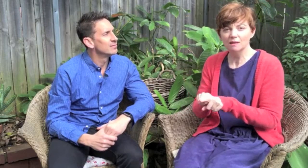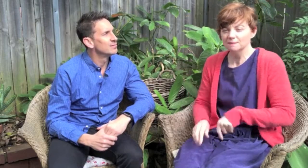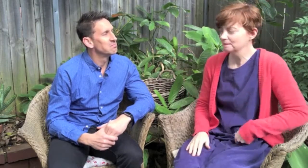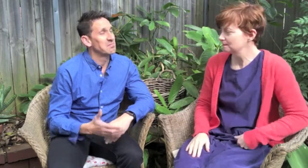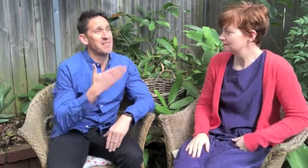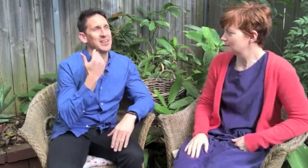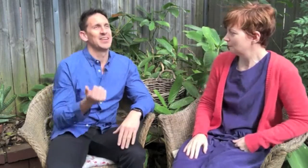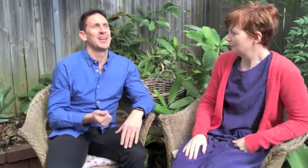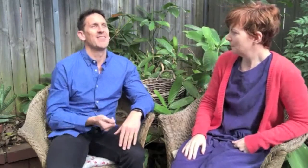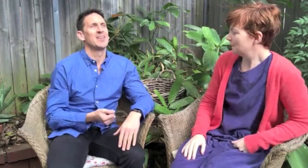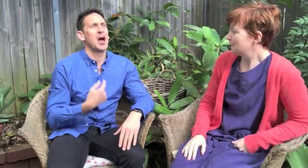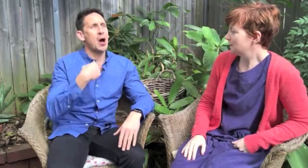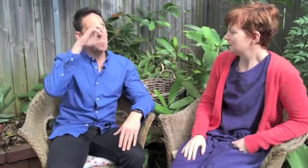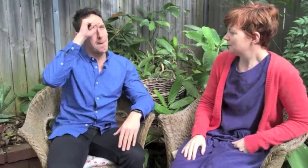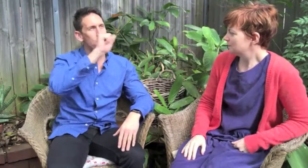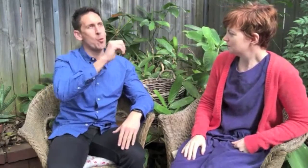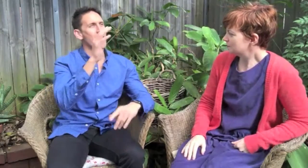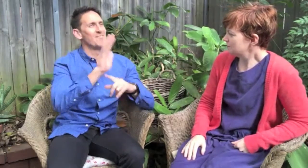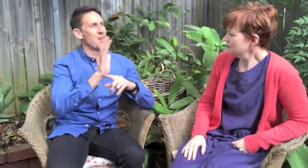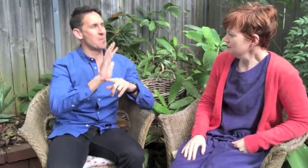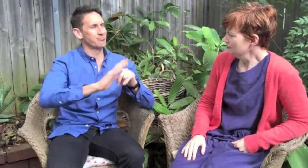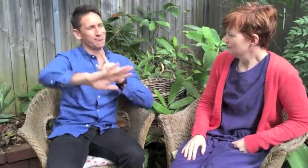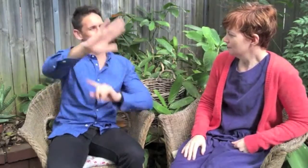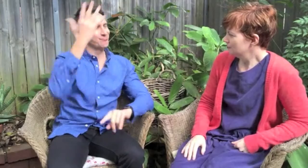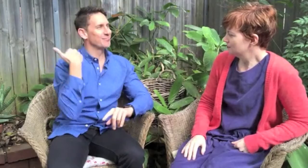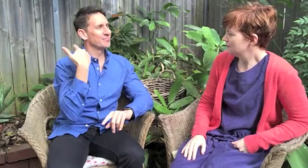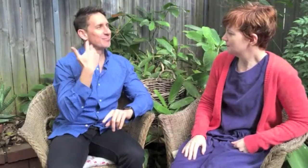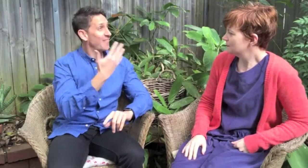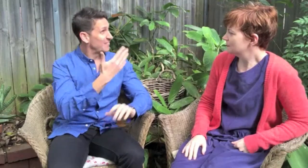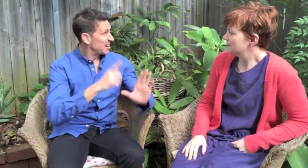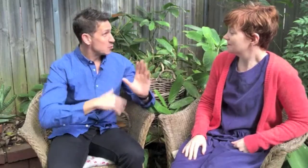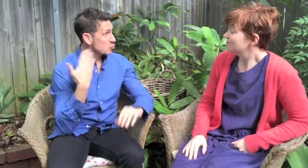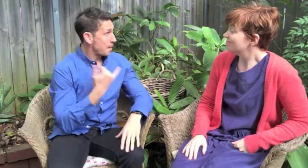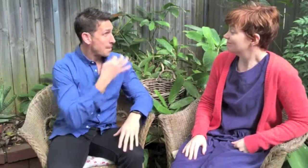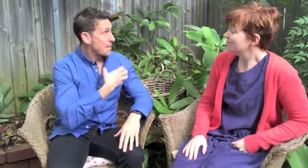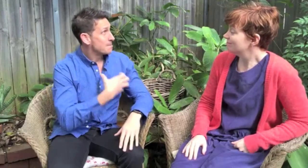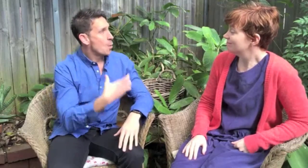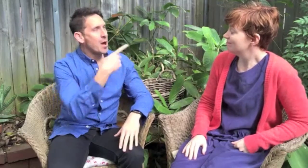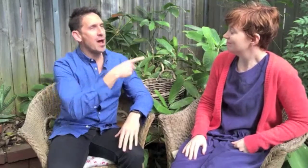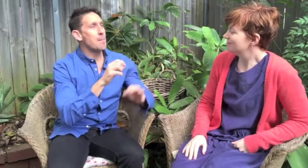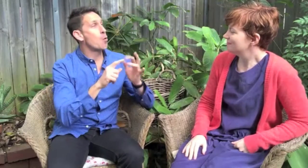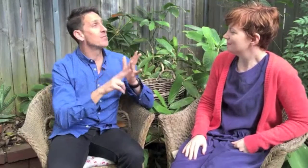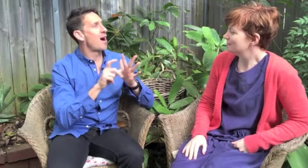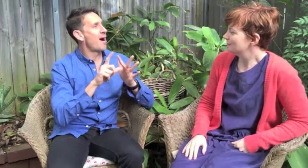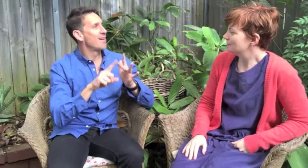are similarities in being deaf. Oh, that's lovely. Lovely. I remember your film from about 15 years ago